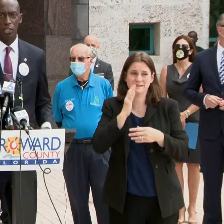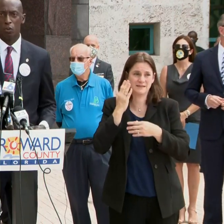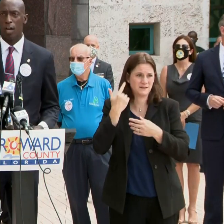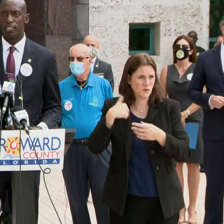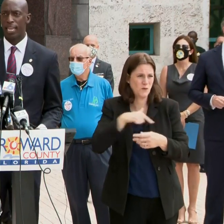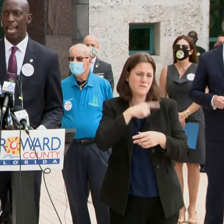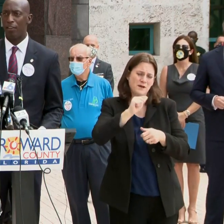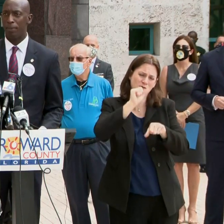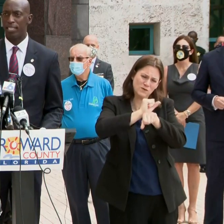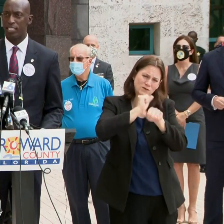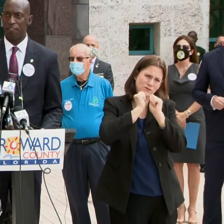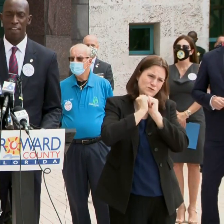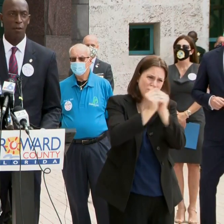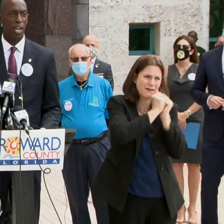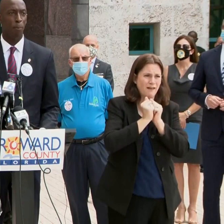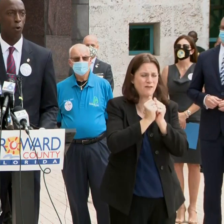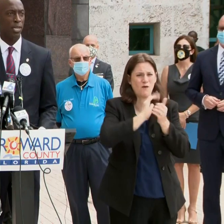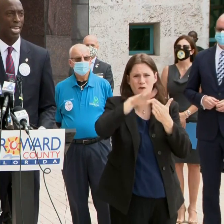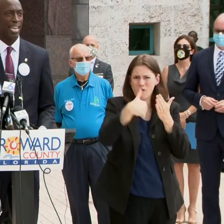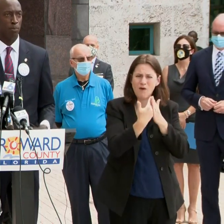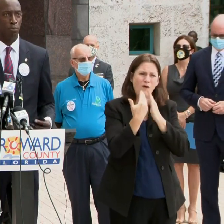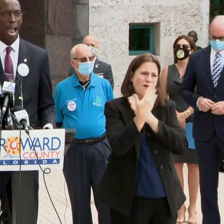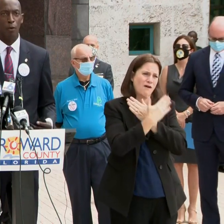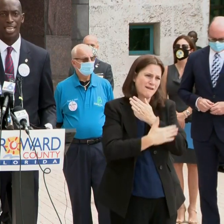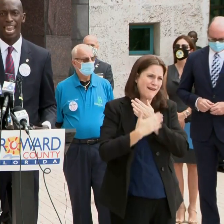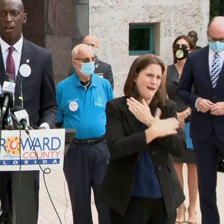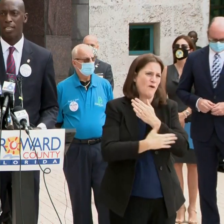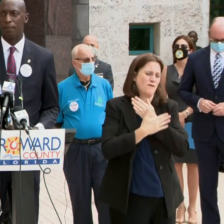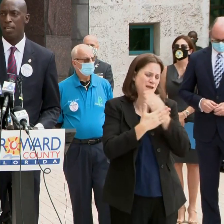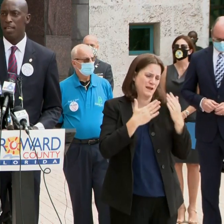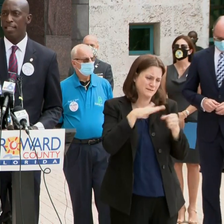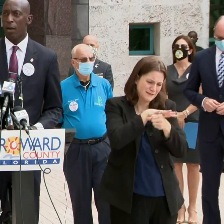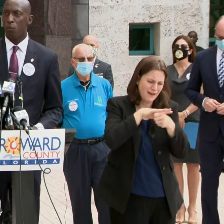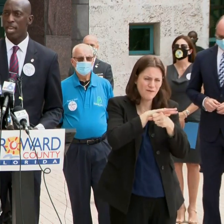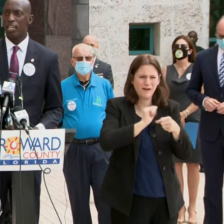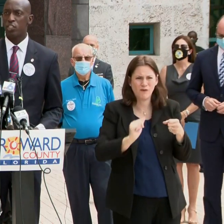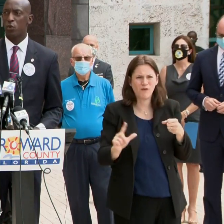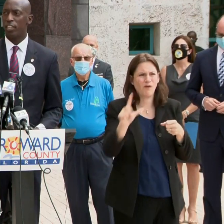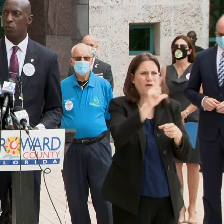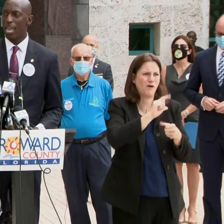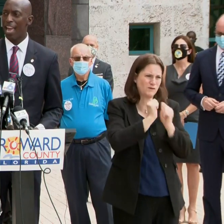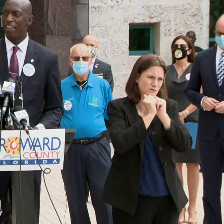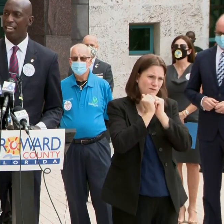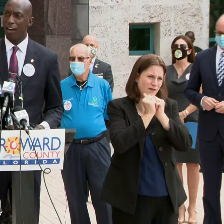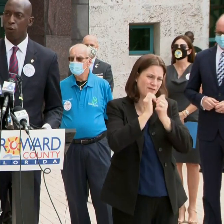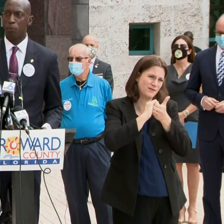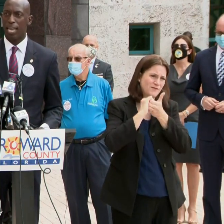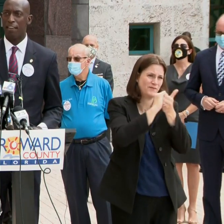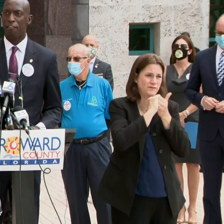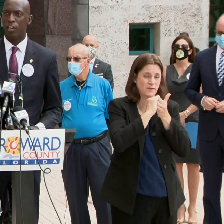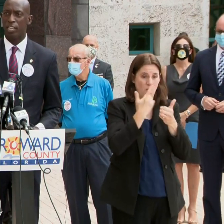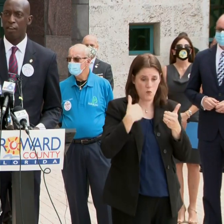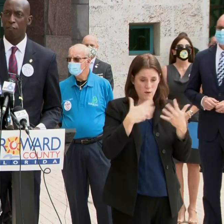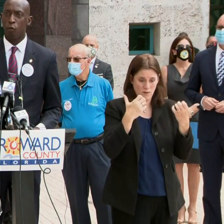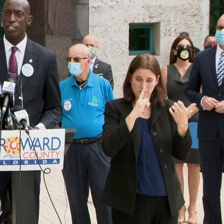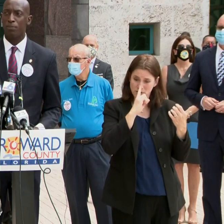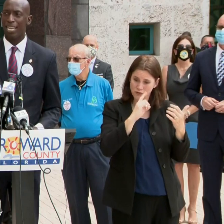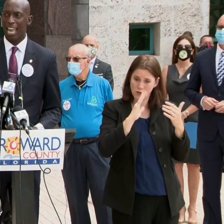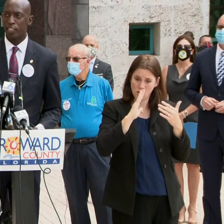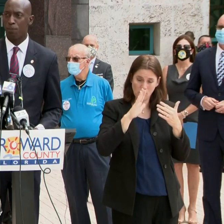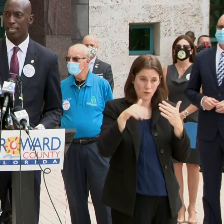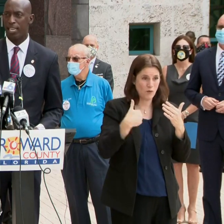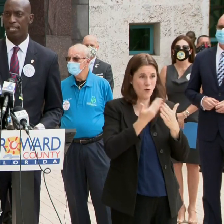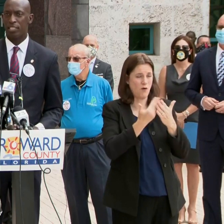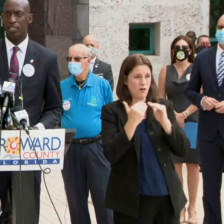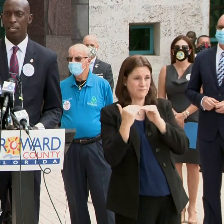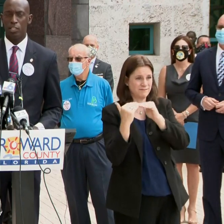colleagues across the county because it's very important that as Broward County that we ensure that we have a level playing field and enforcement